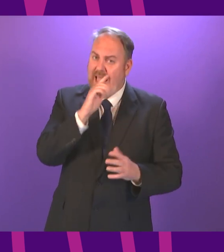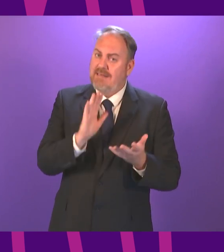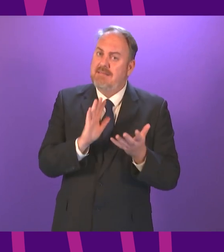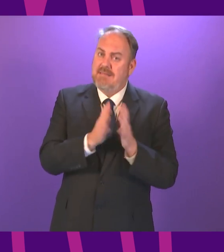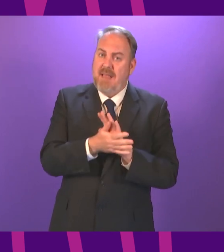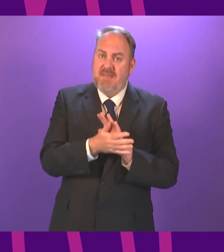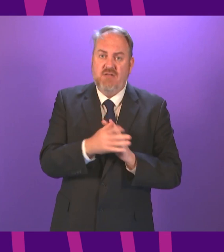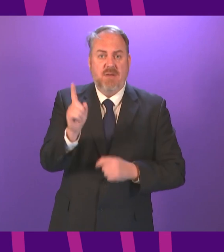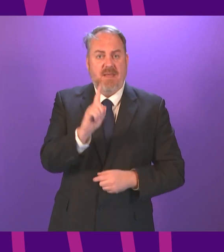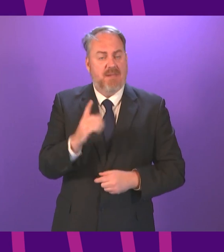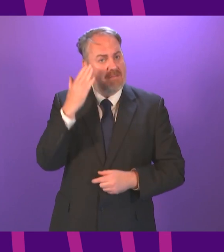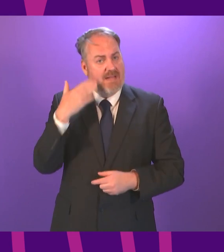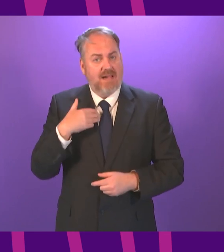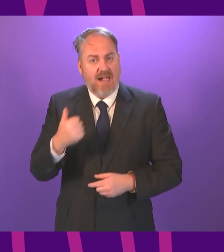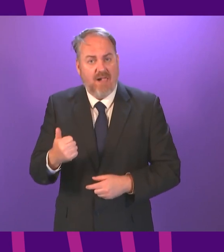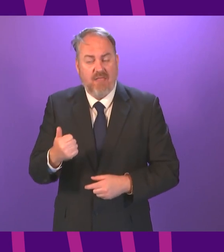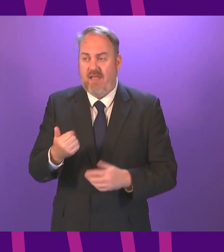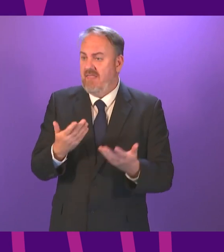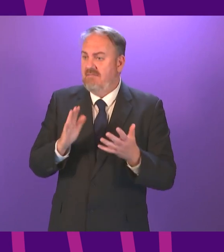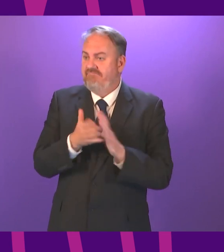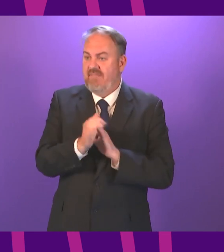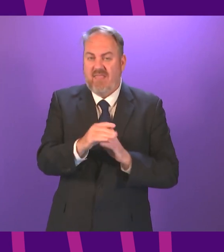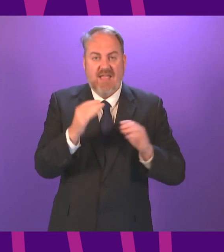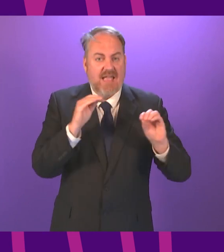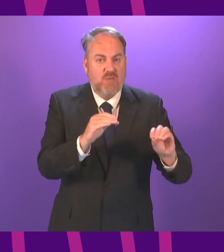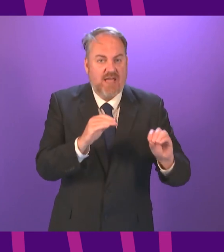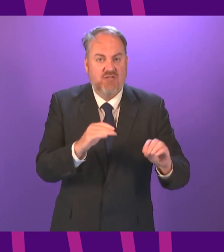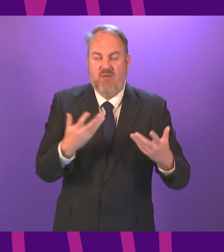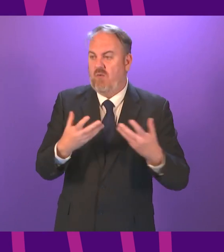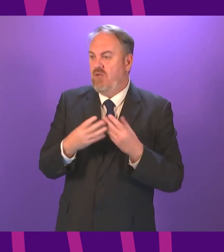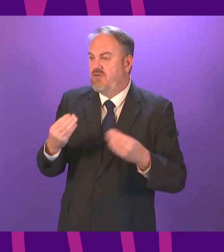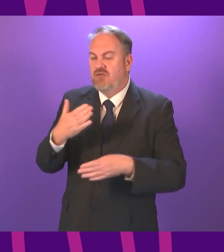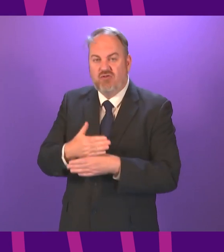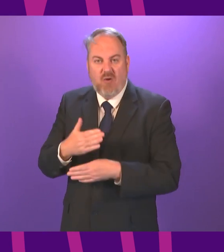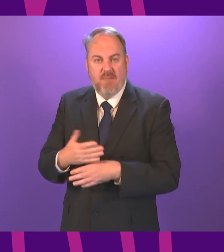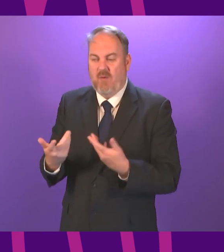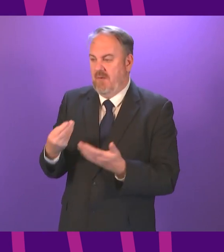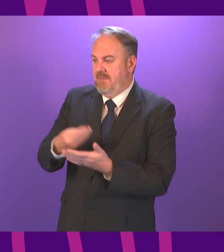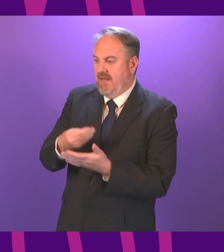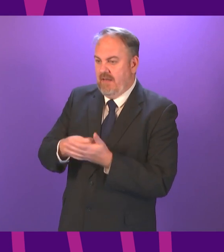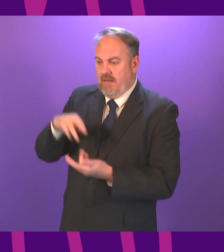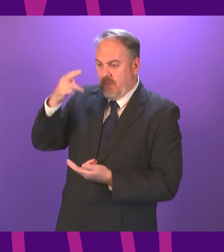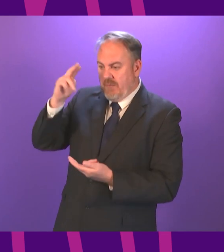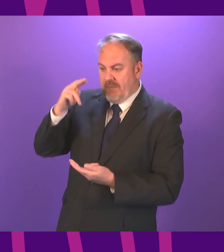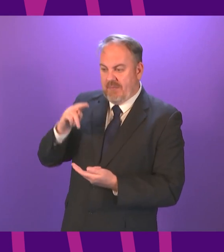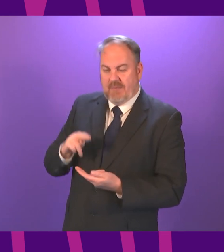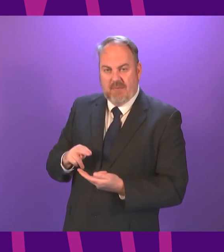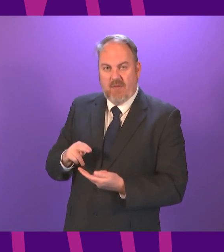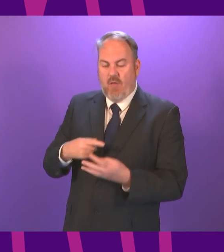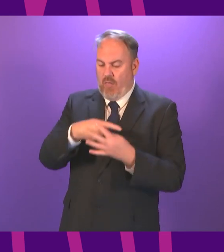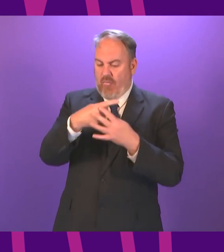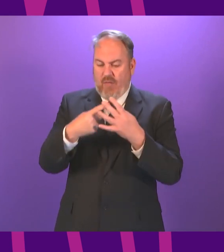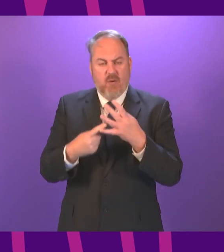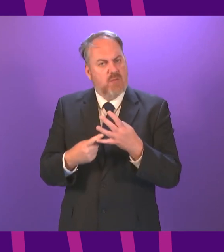consequences, on families, whether that be through education, whether that be losing jobs, whether that be an increase in poverty, those two also have a